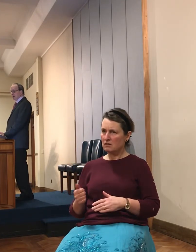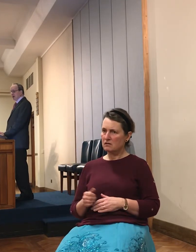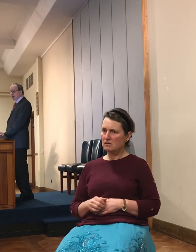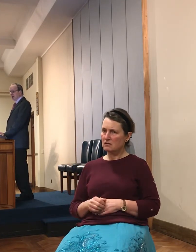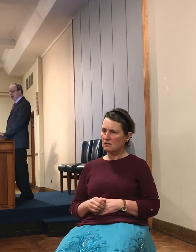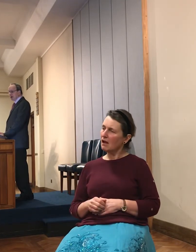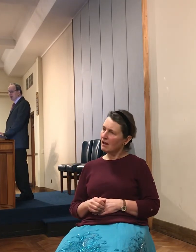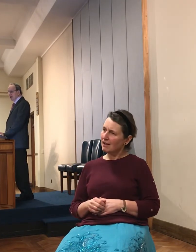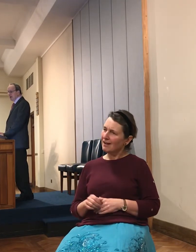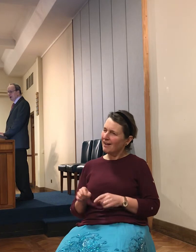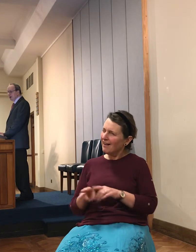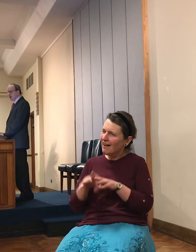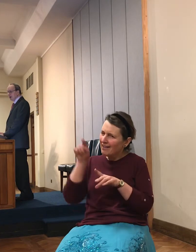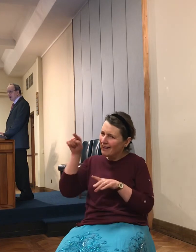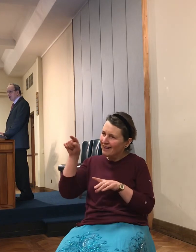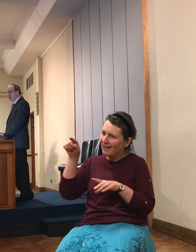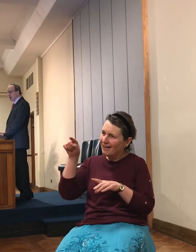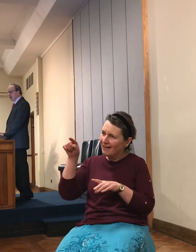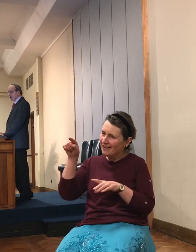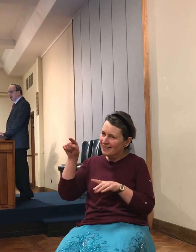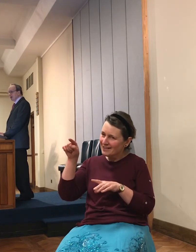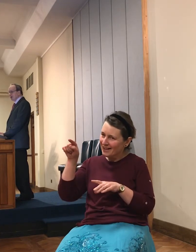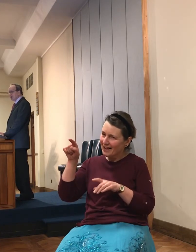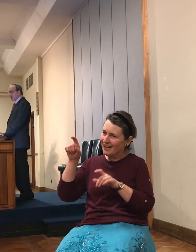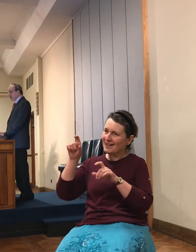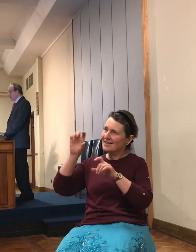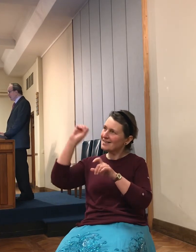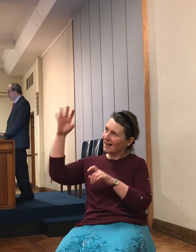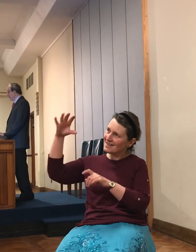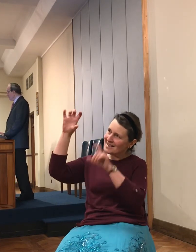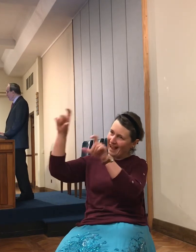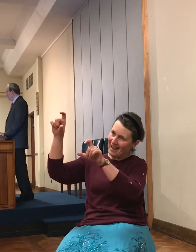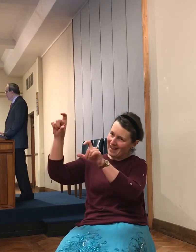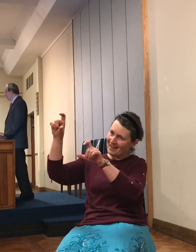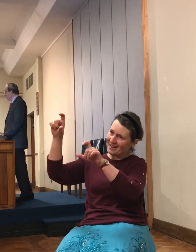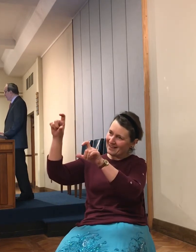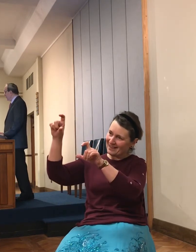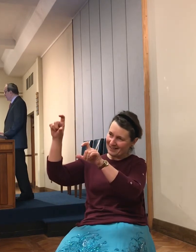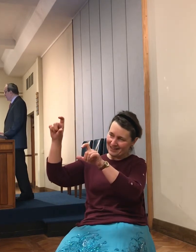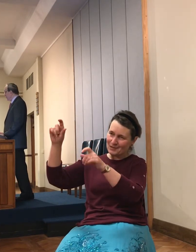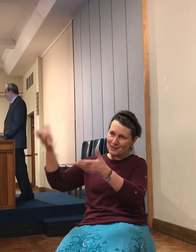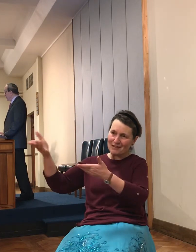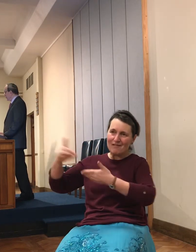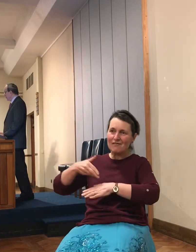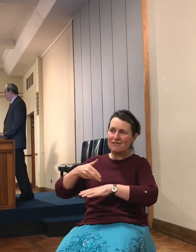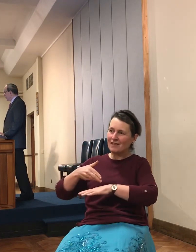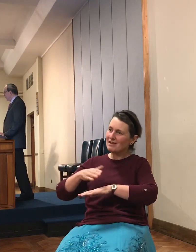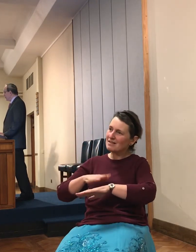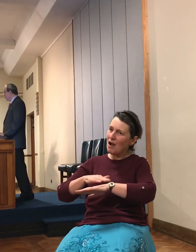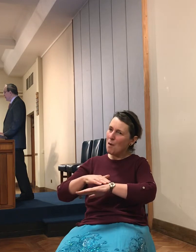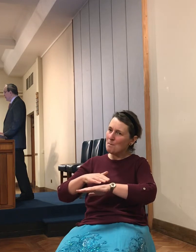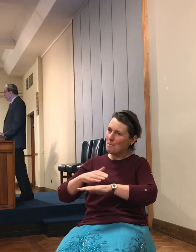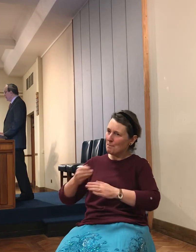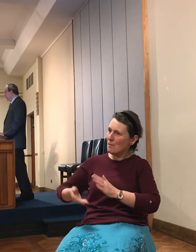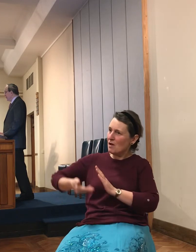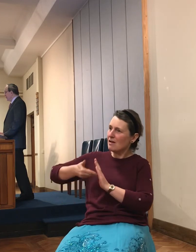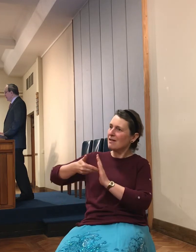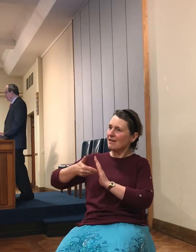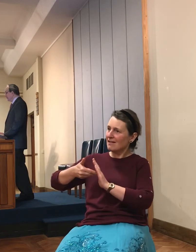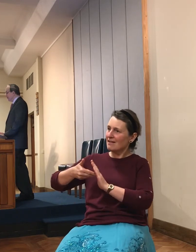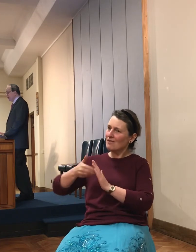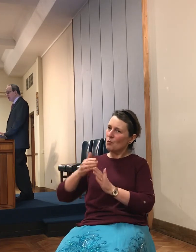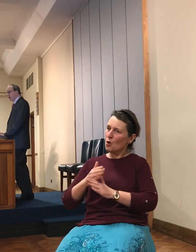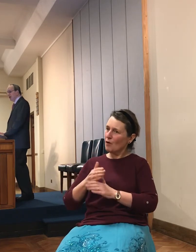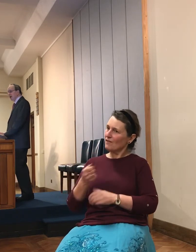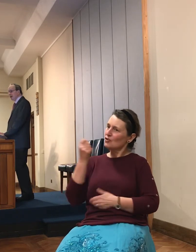that's what the long day means to us. God will find a way of giving his people strength and